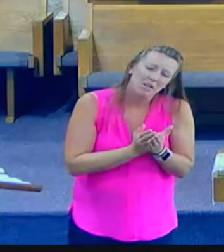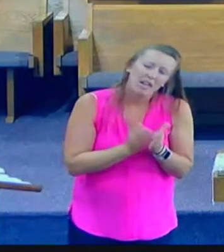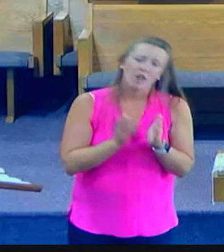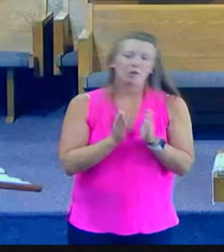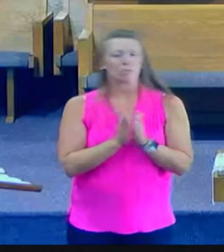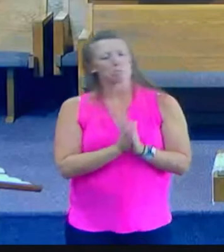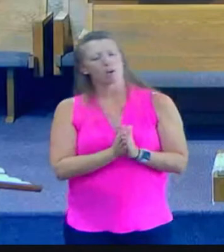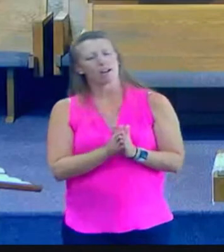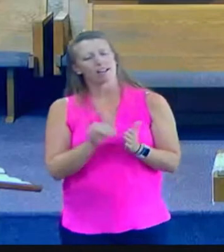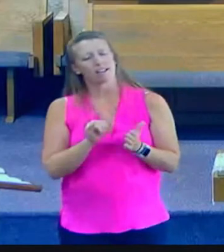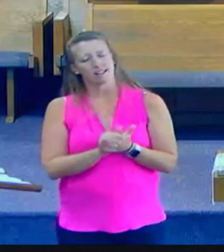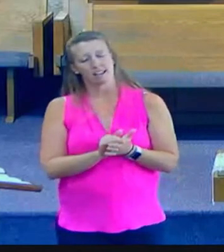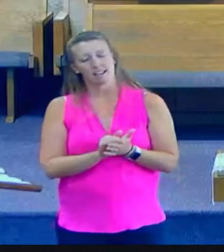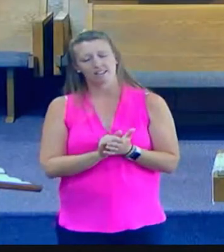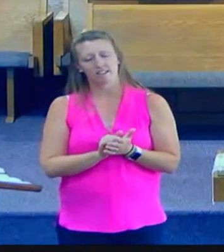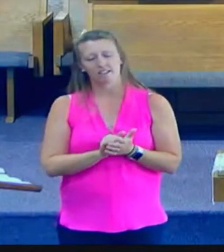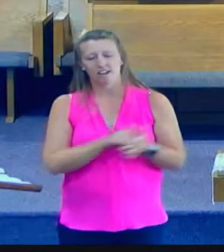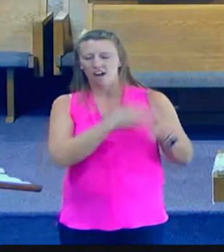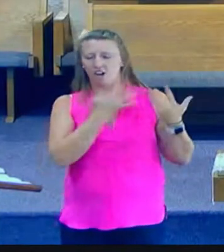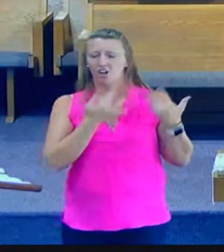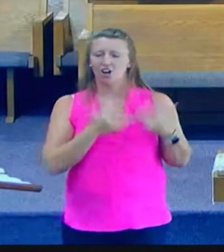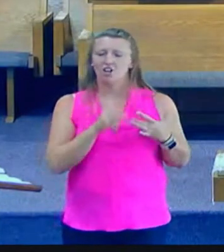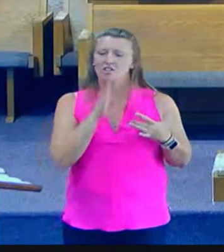theme of our heart would be i surrender all